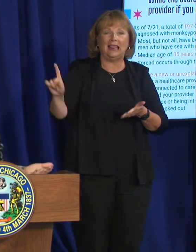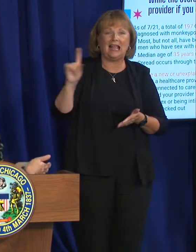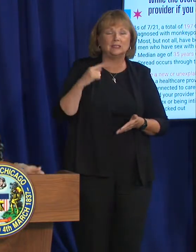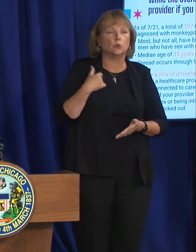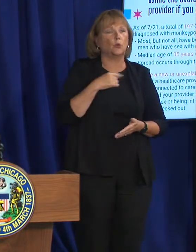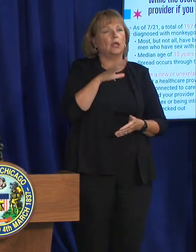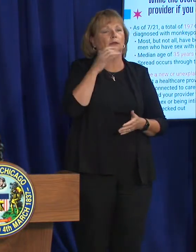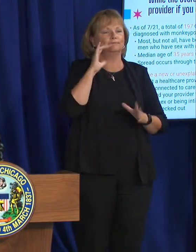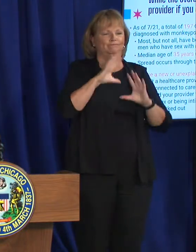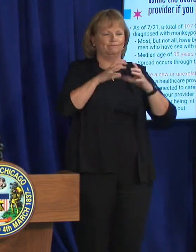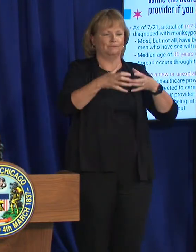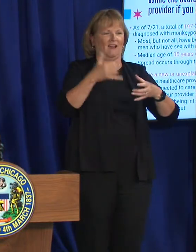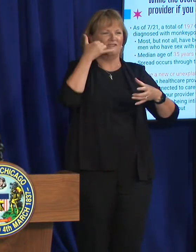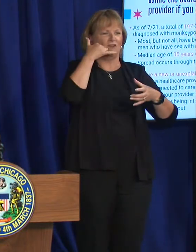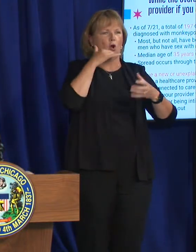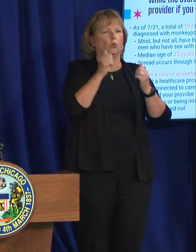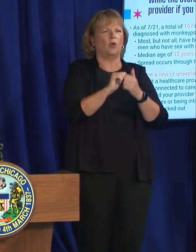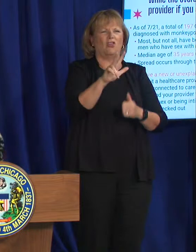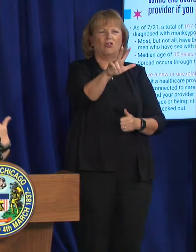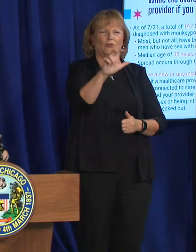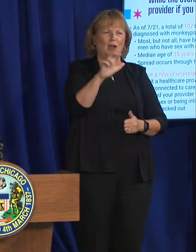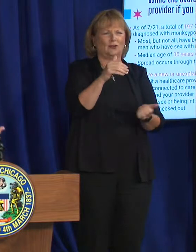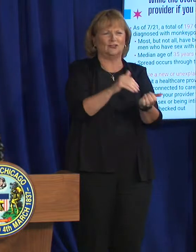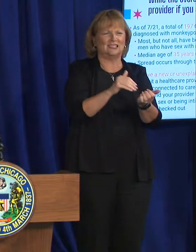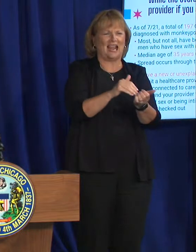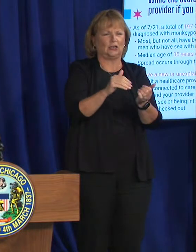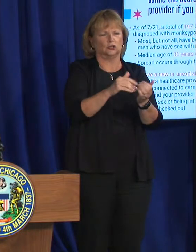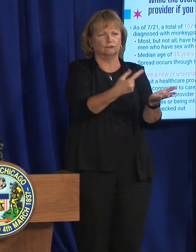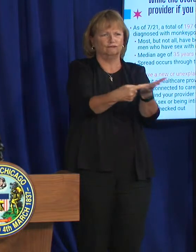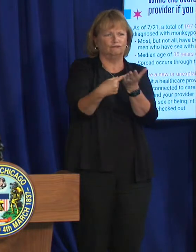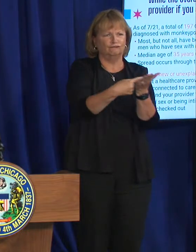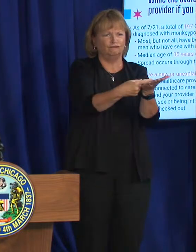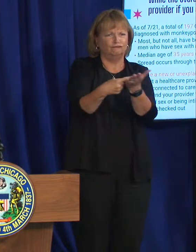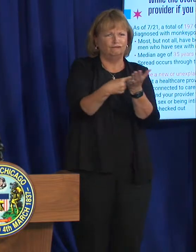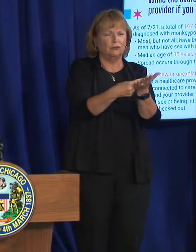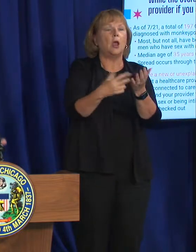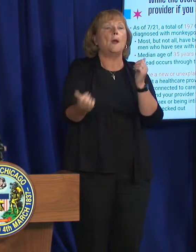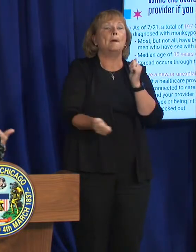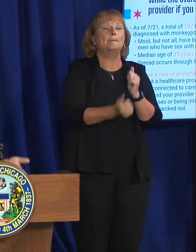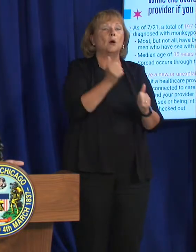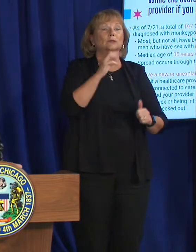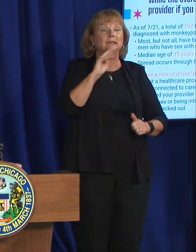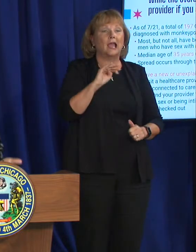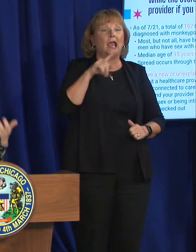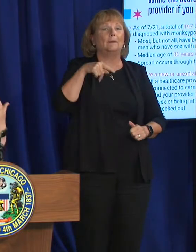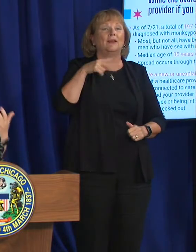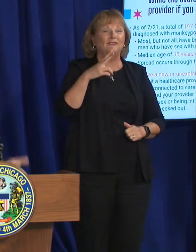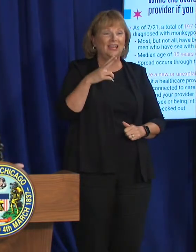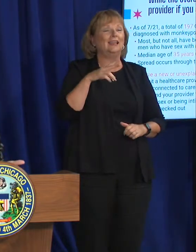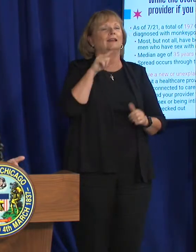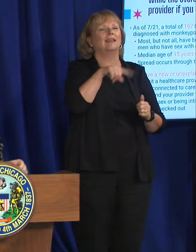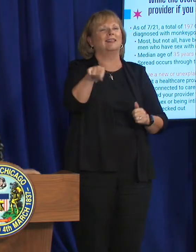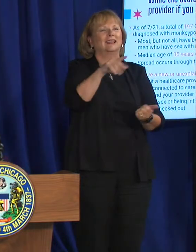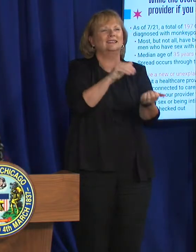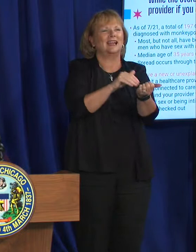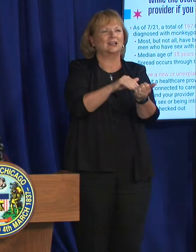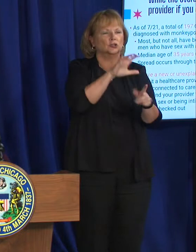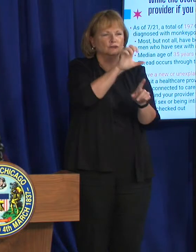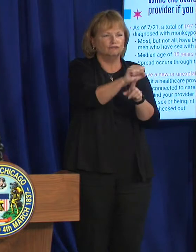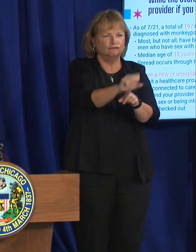300 medical providers in Chicago, and most of our cases have been detected by primary care providers, which is great.